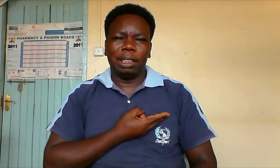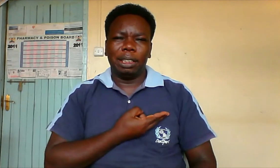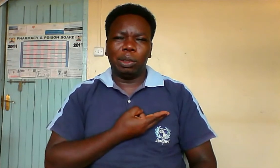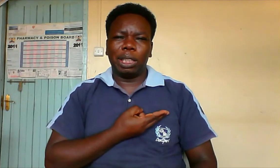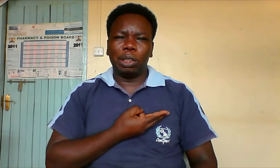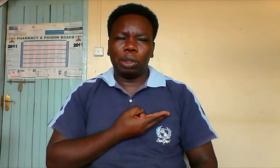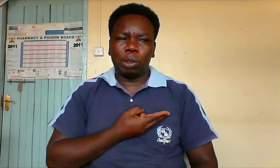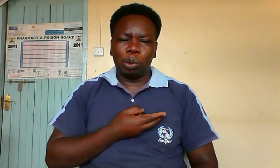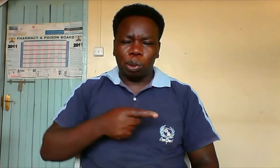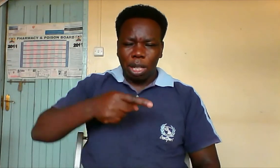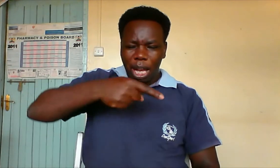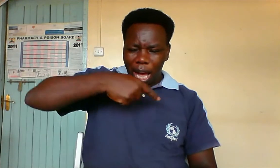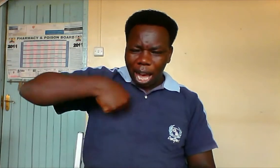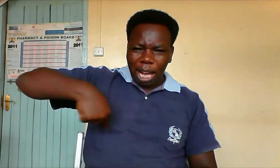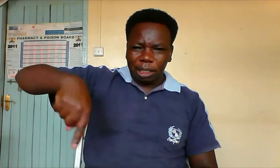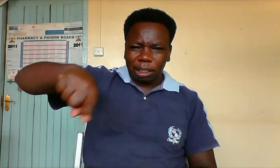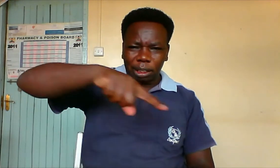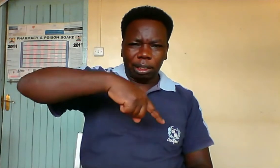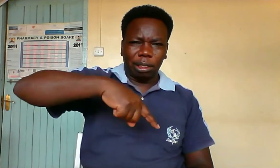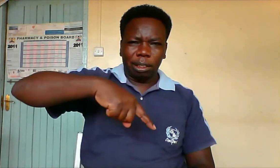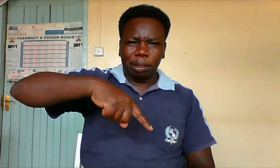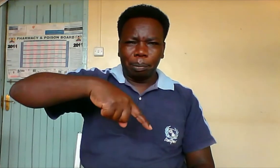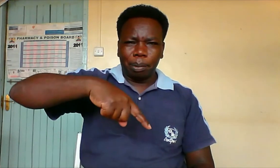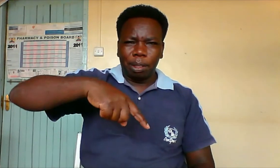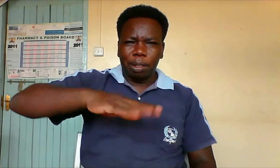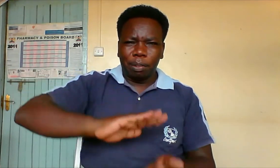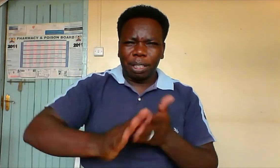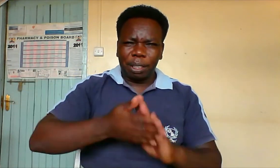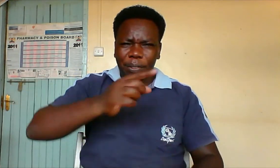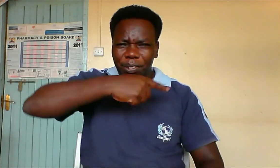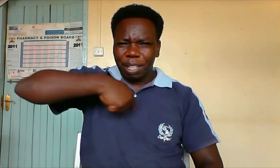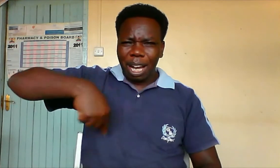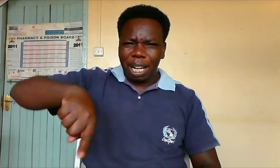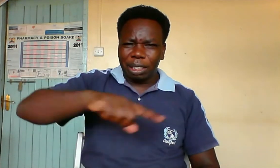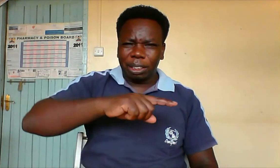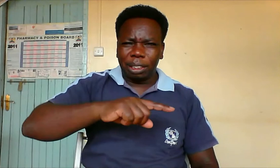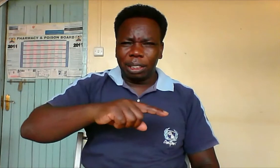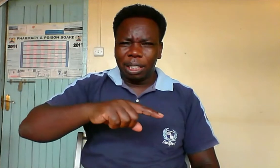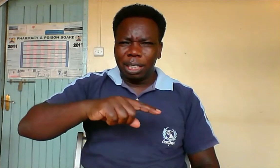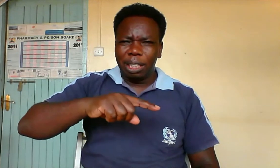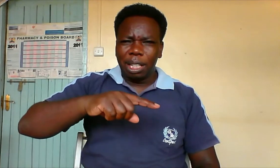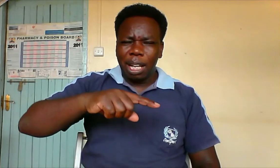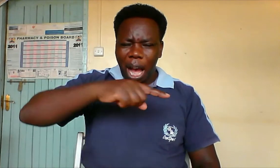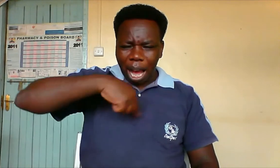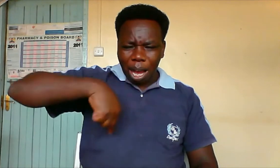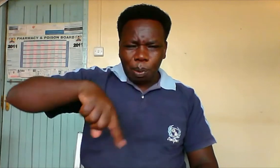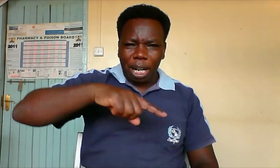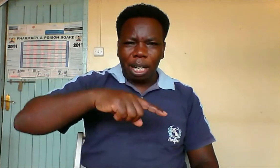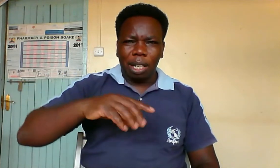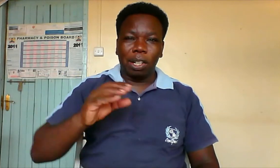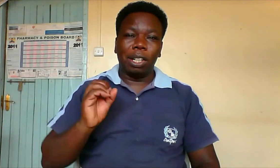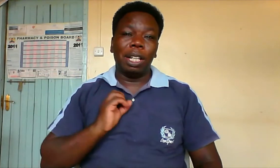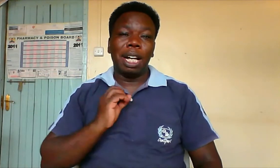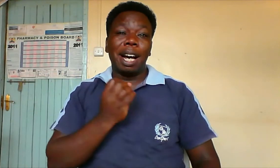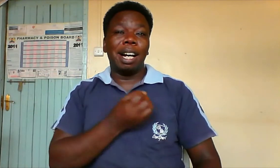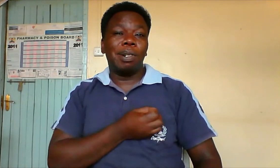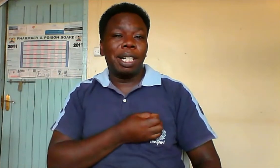you can also do us, forgive us, our or our